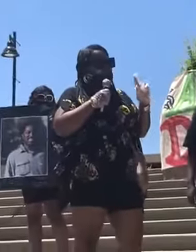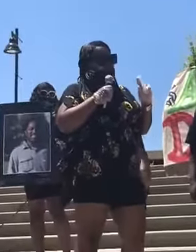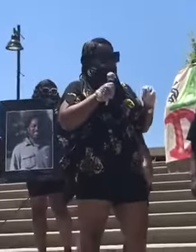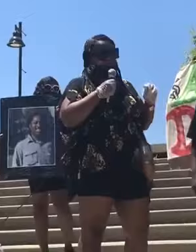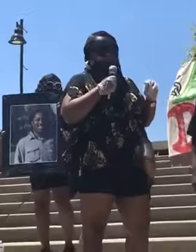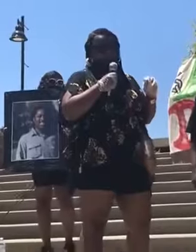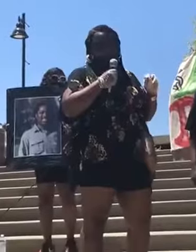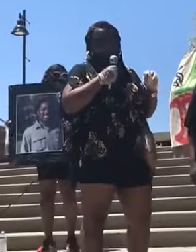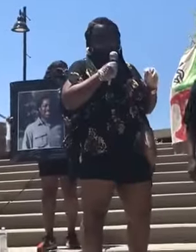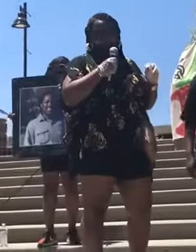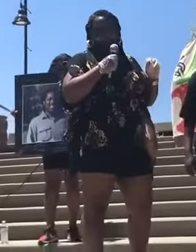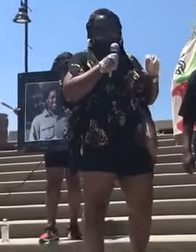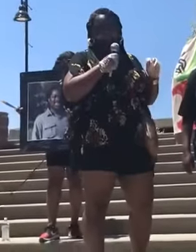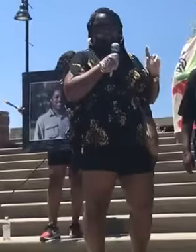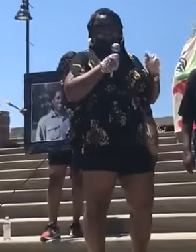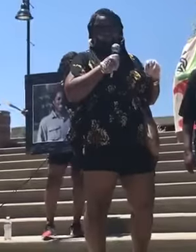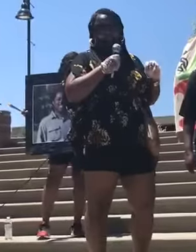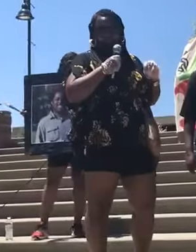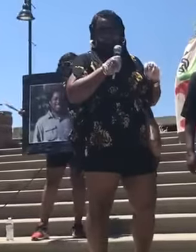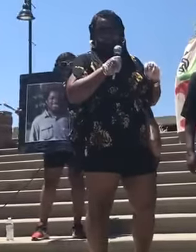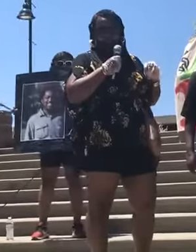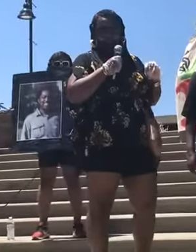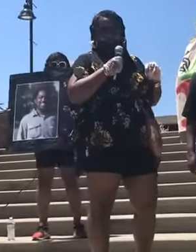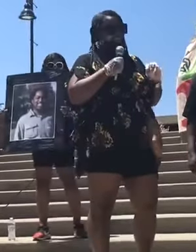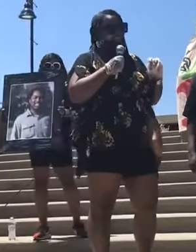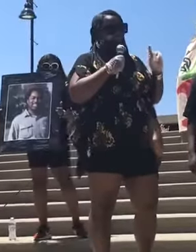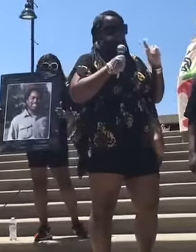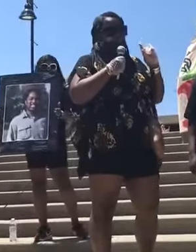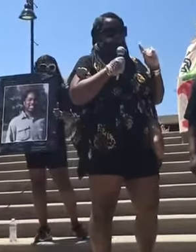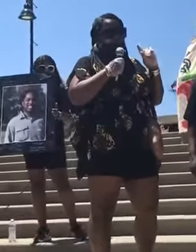He was the 10th inmate murdered in 12 months.